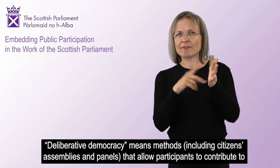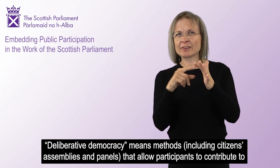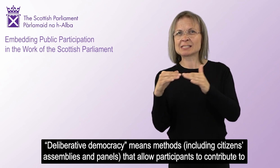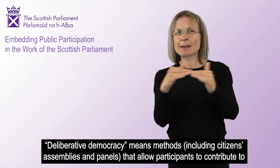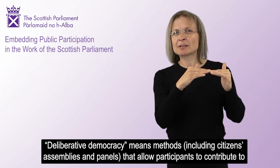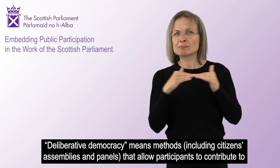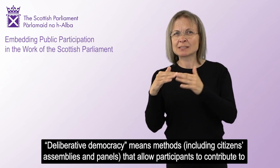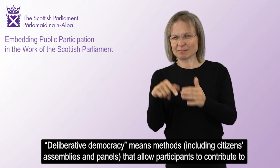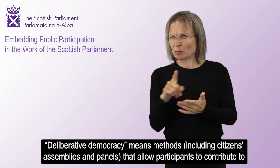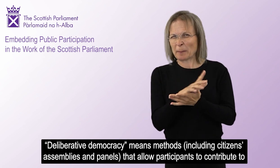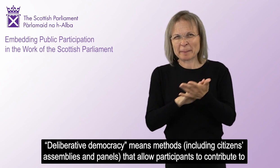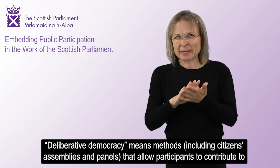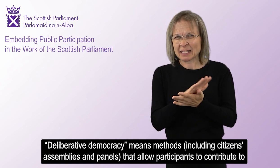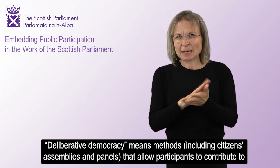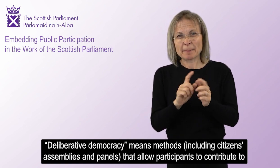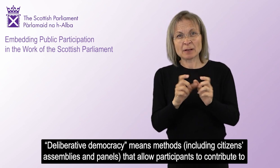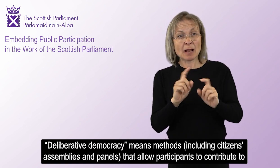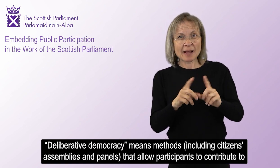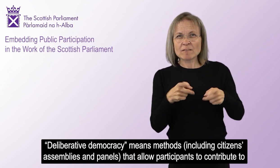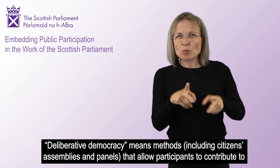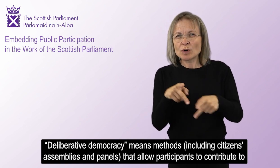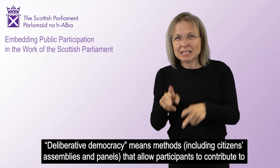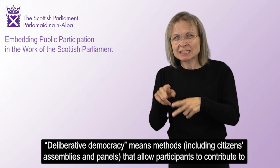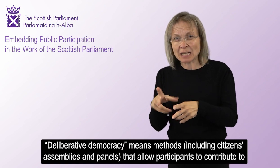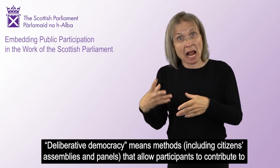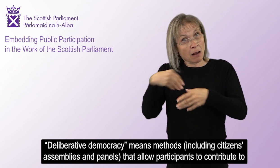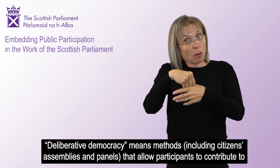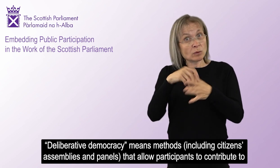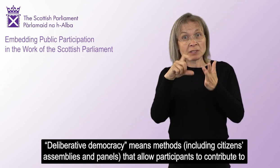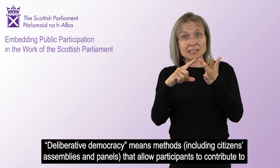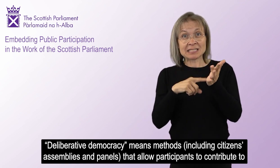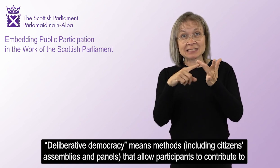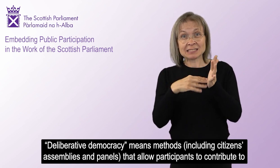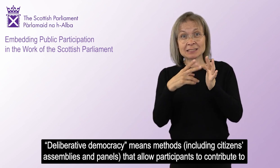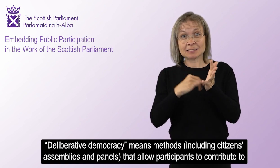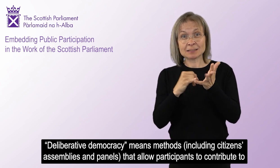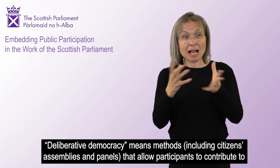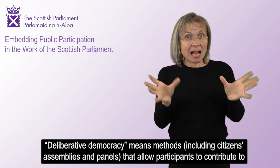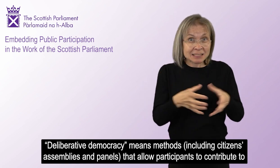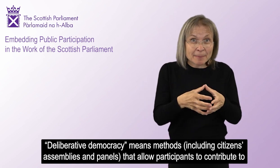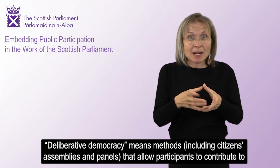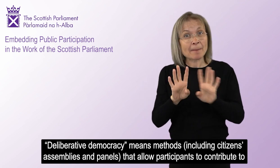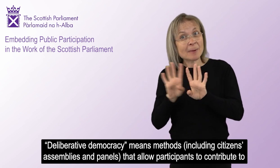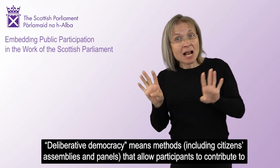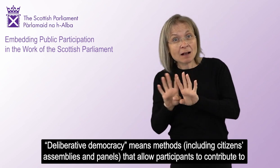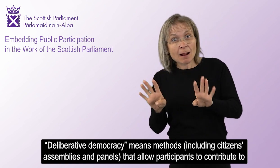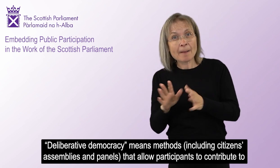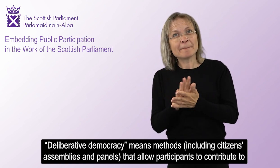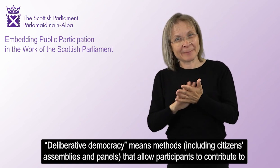Deliberative democracy means methods, including citizens' assemblies and panels, that allow participants to contribute to